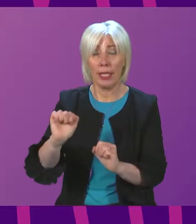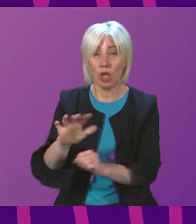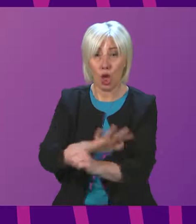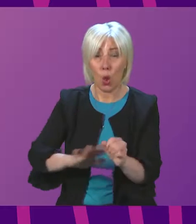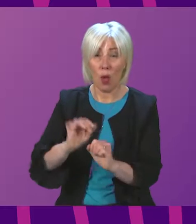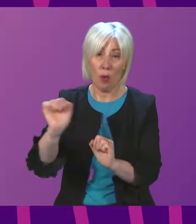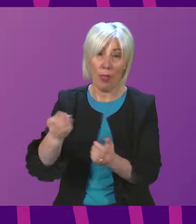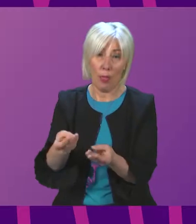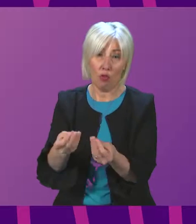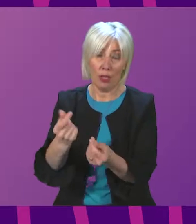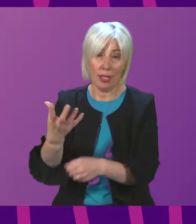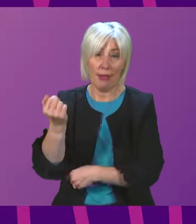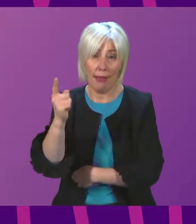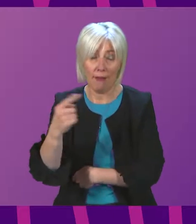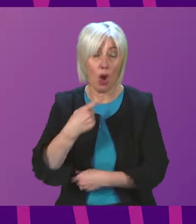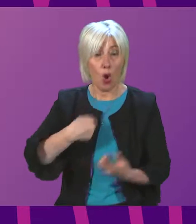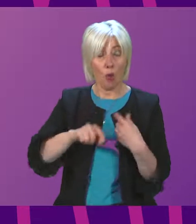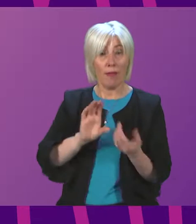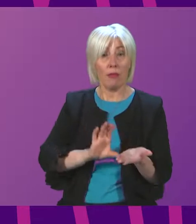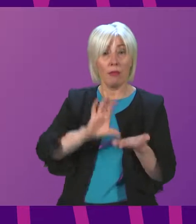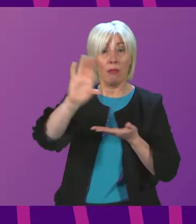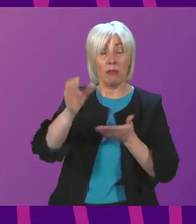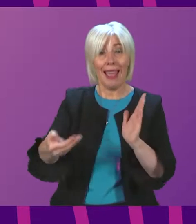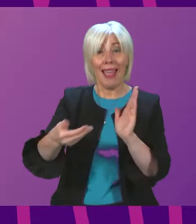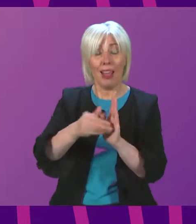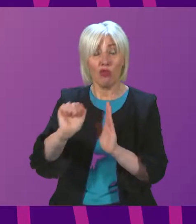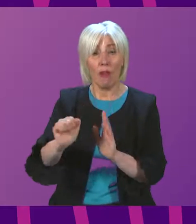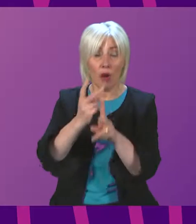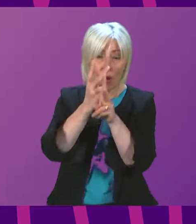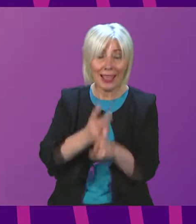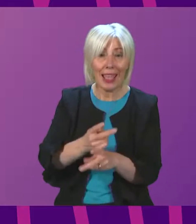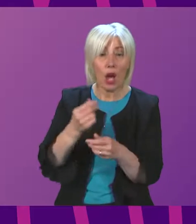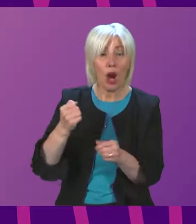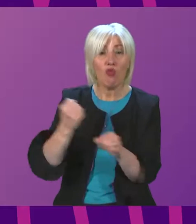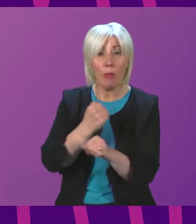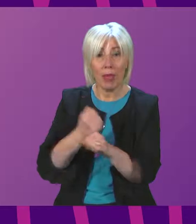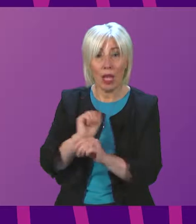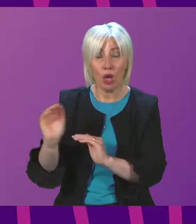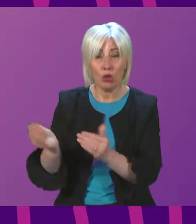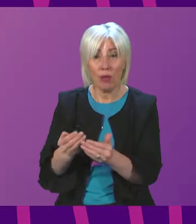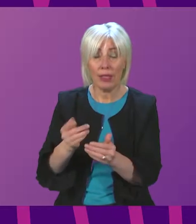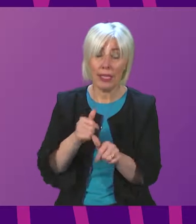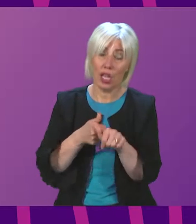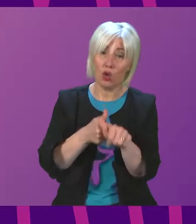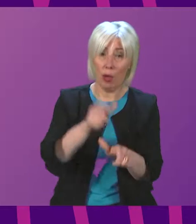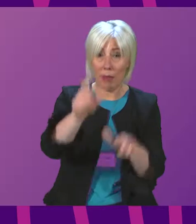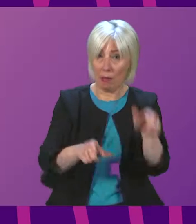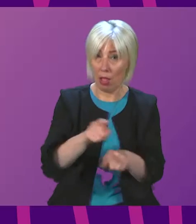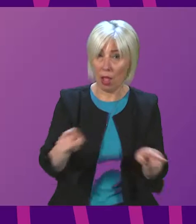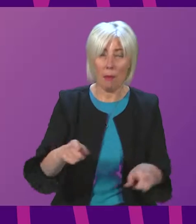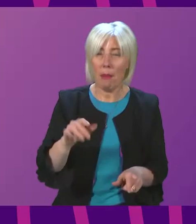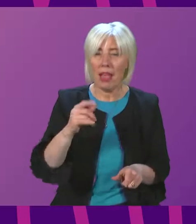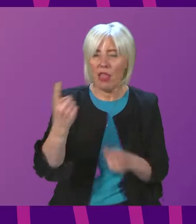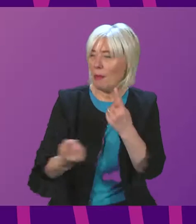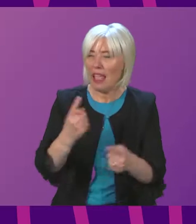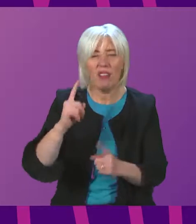resources. The additional support we've provided to care and repair services is targeted to assist owners who are least able to